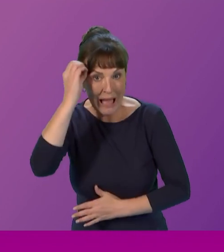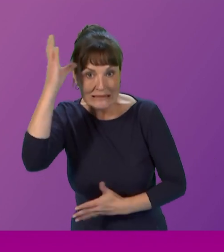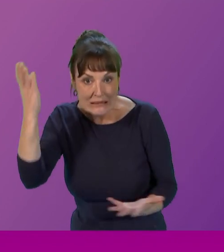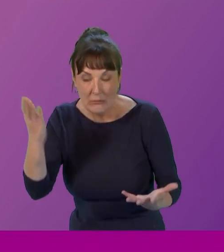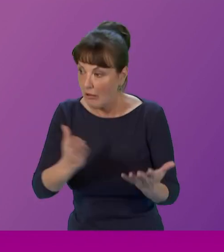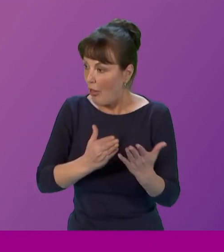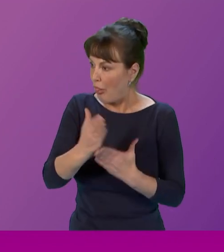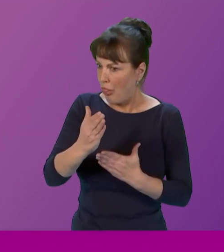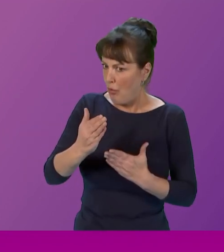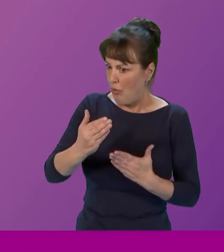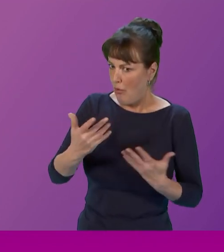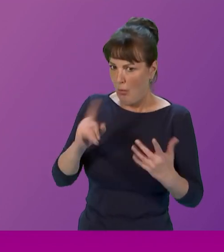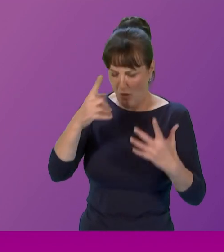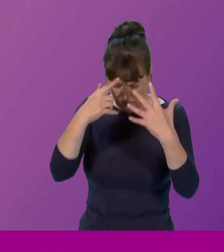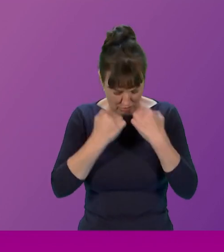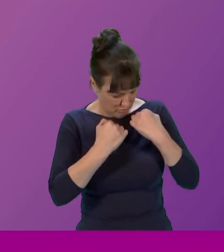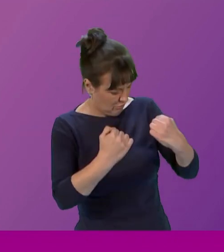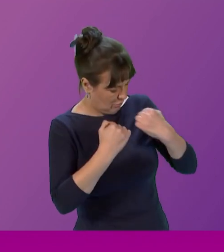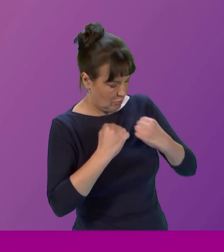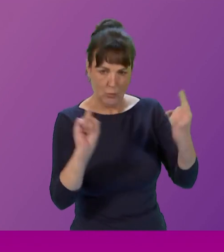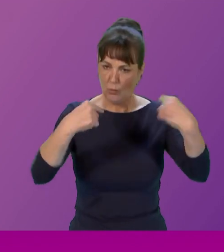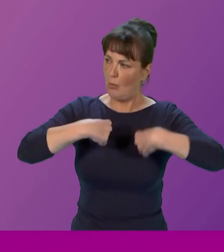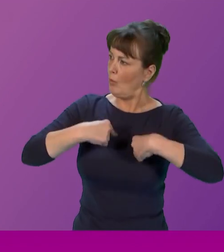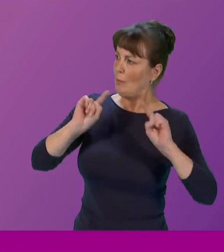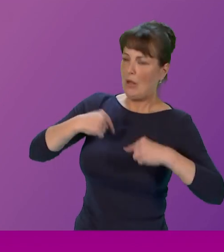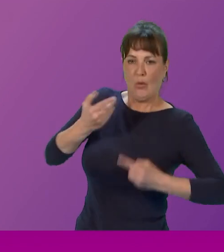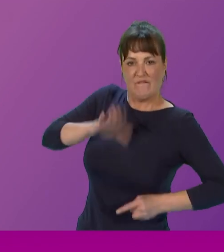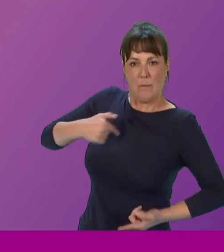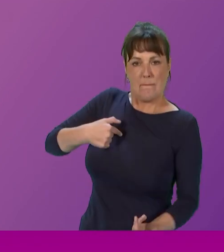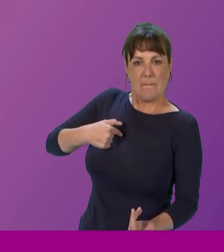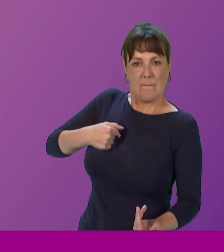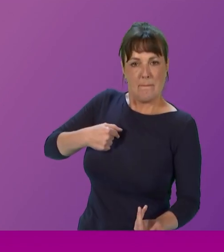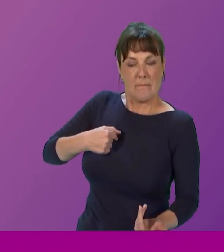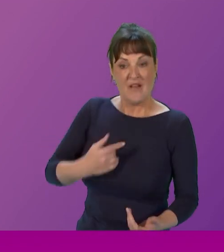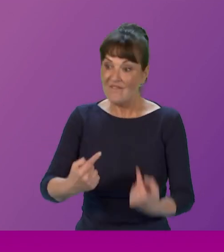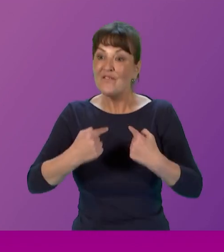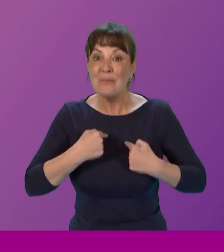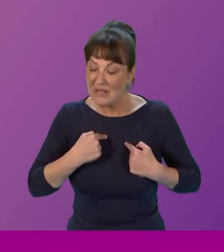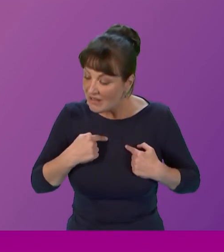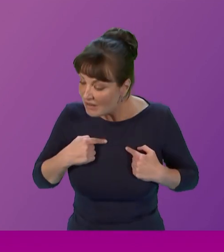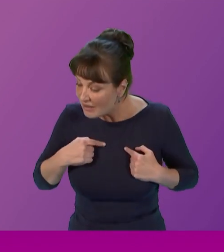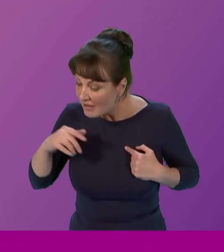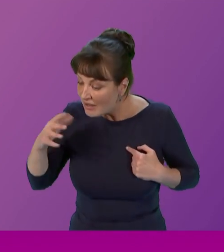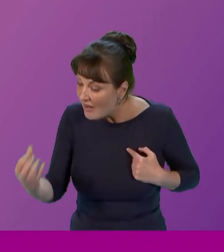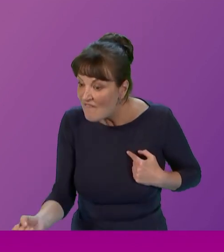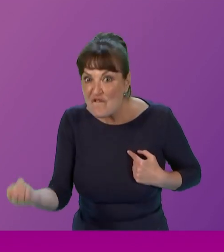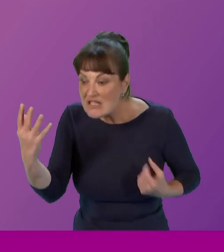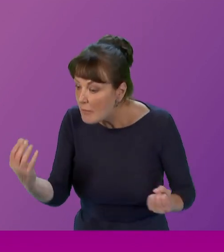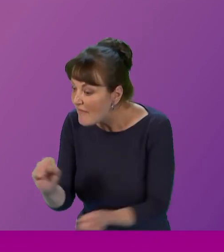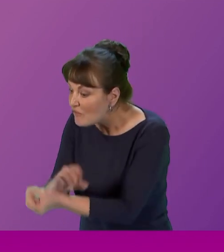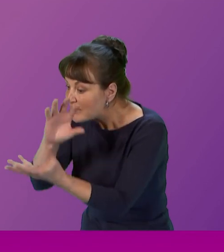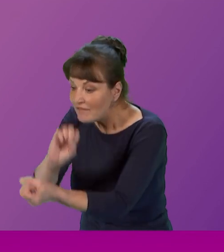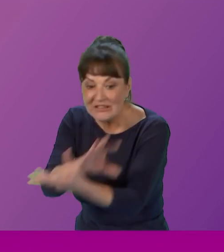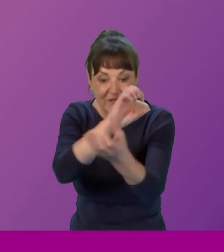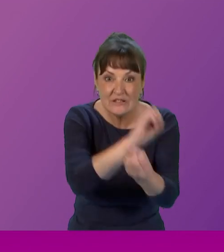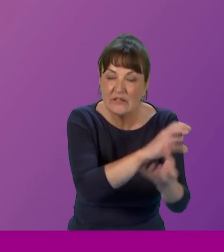understandings of the self and society for me decolonizing is about disrupting the ways in